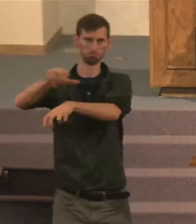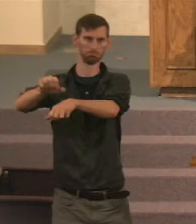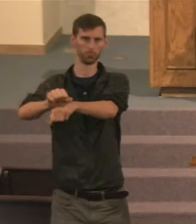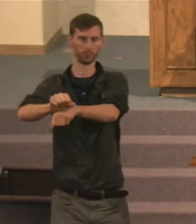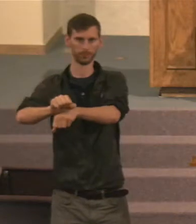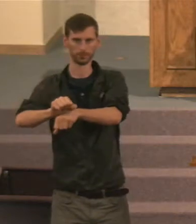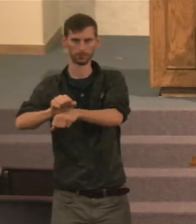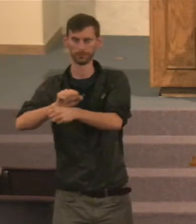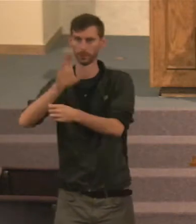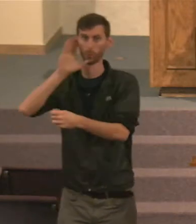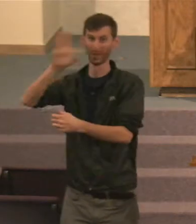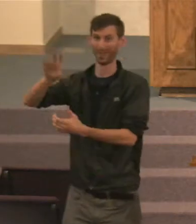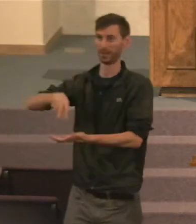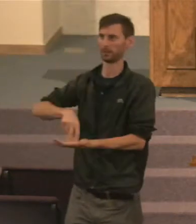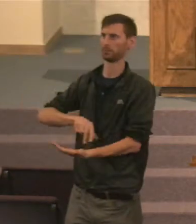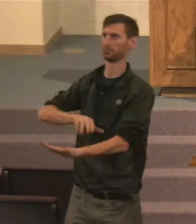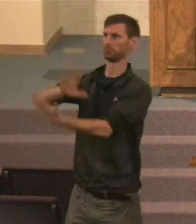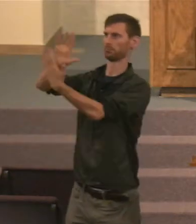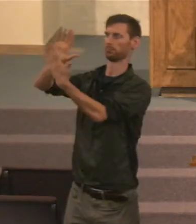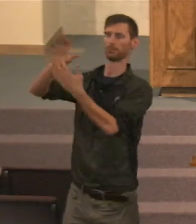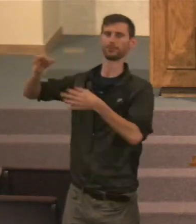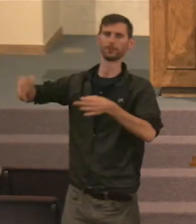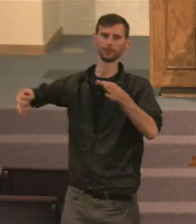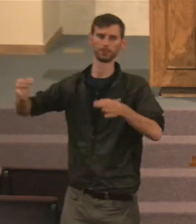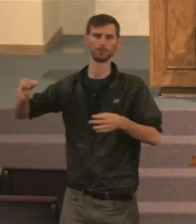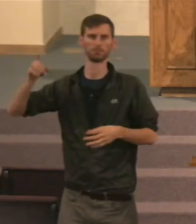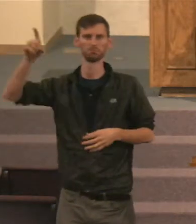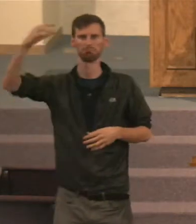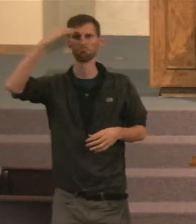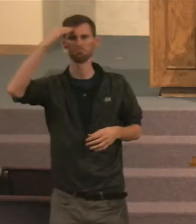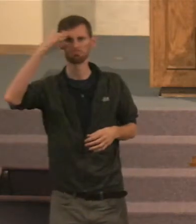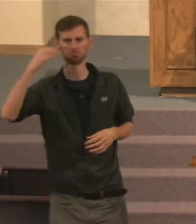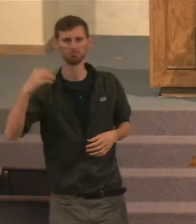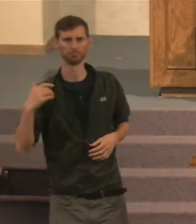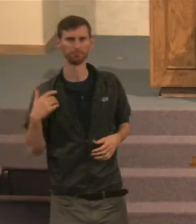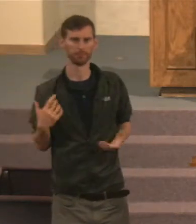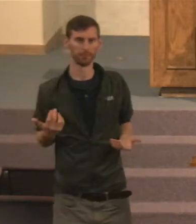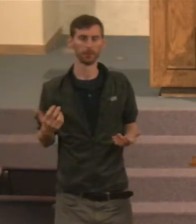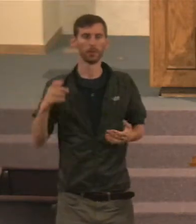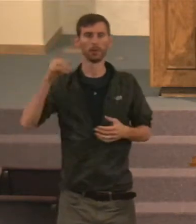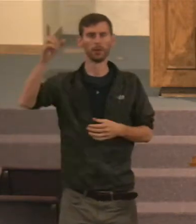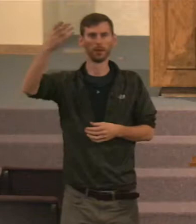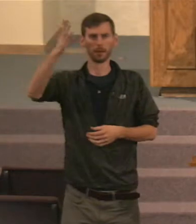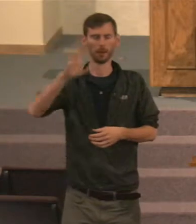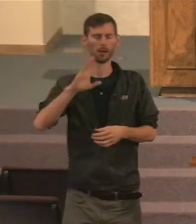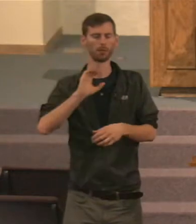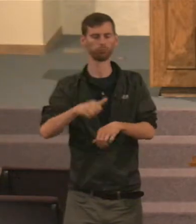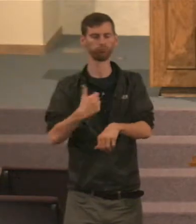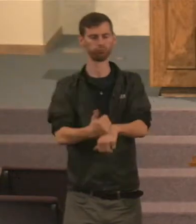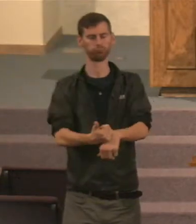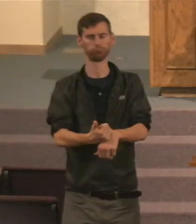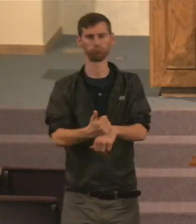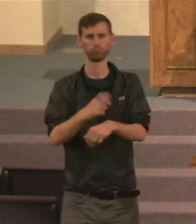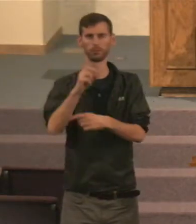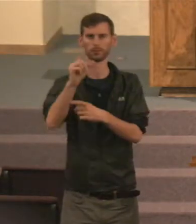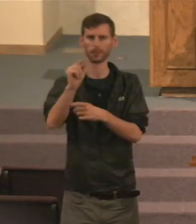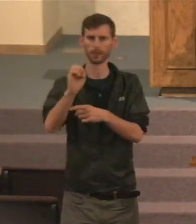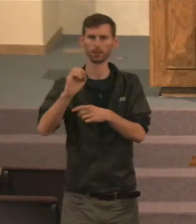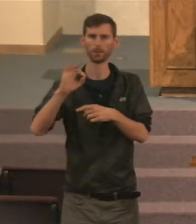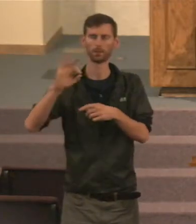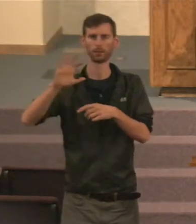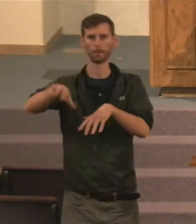stand before Him, In judgment. But not only is it a day of appointment, That God has made for us, But other things too,